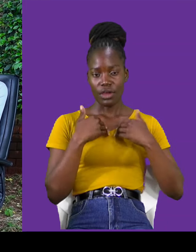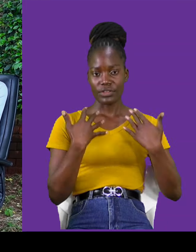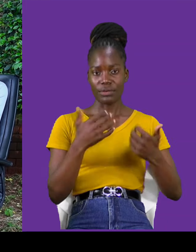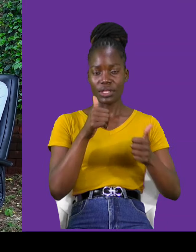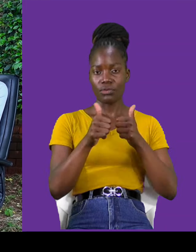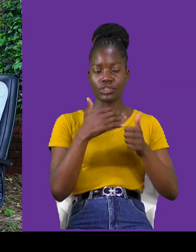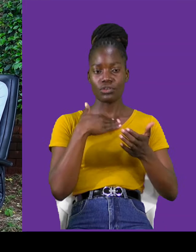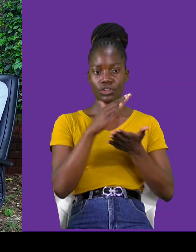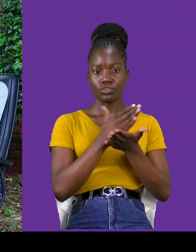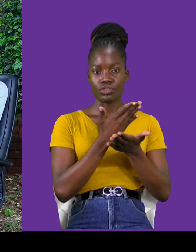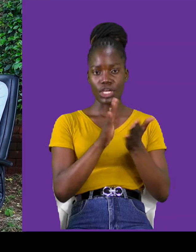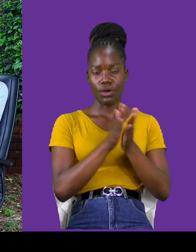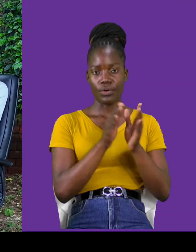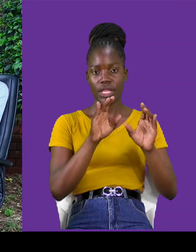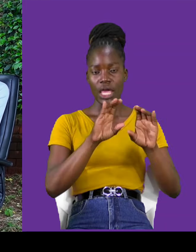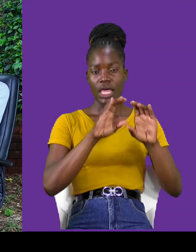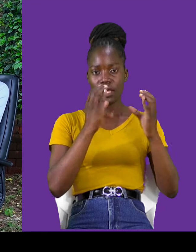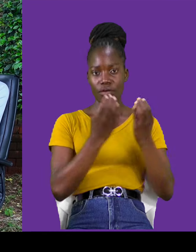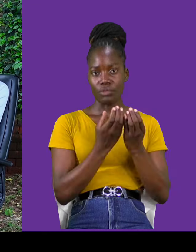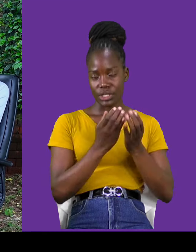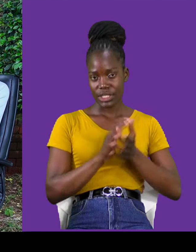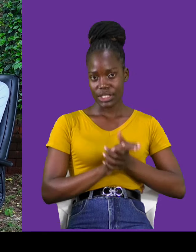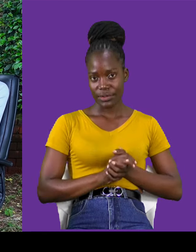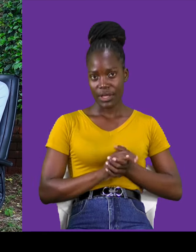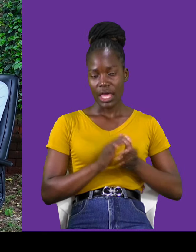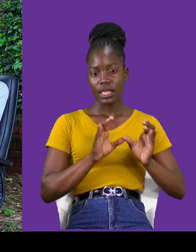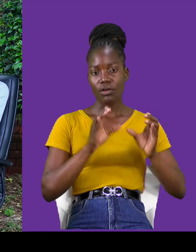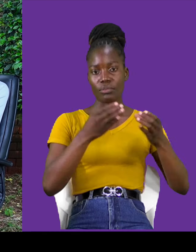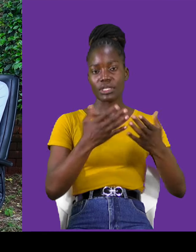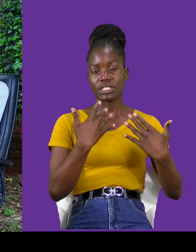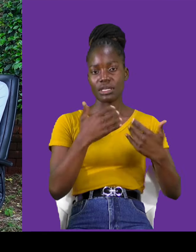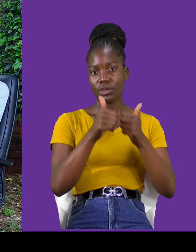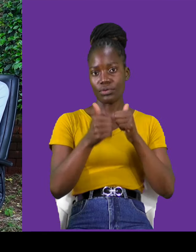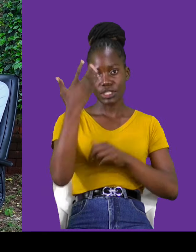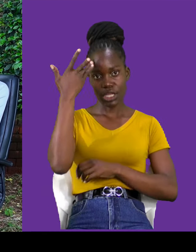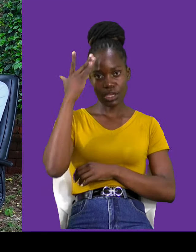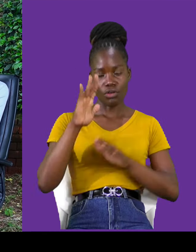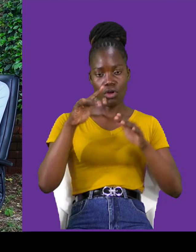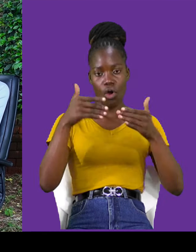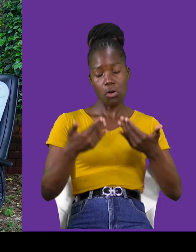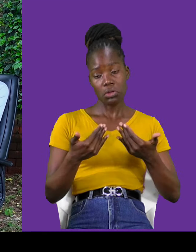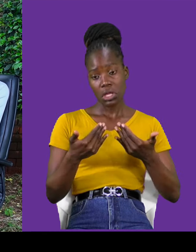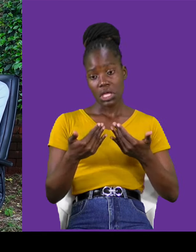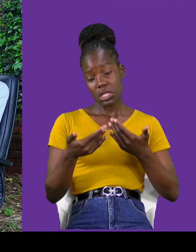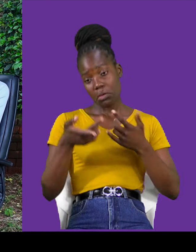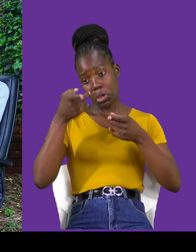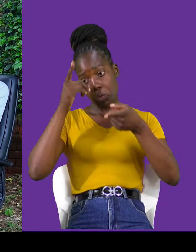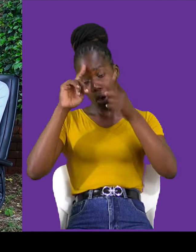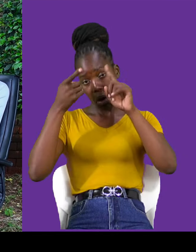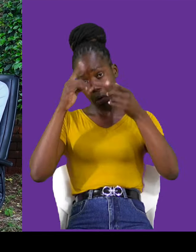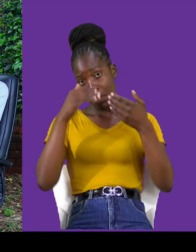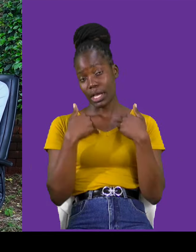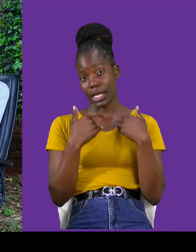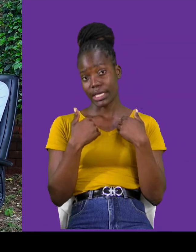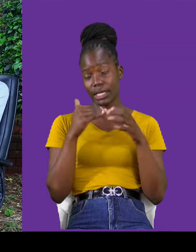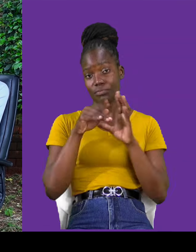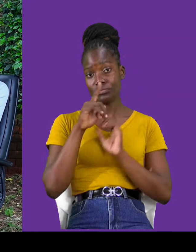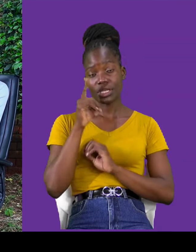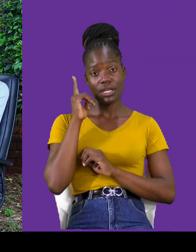with the community, just maybe something they don't know, or they have been assuming, in the deaf community, or